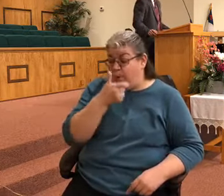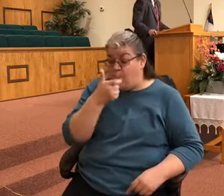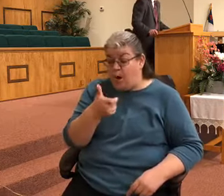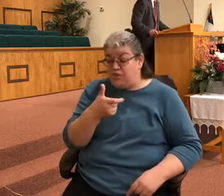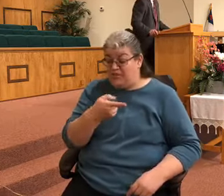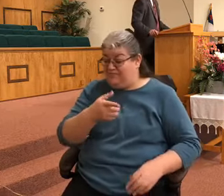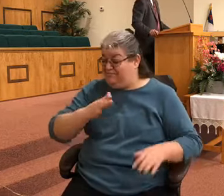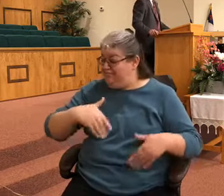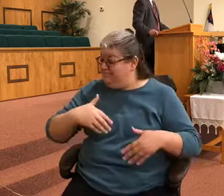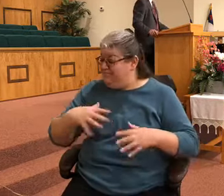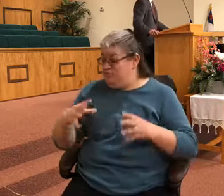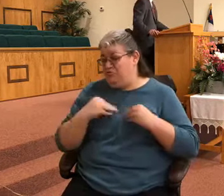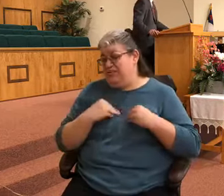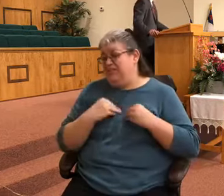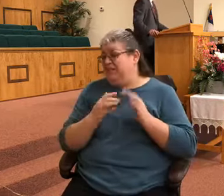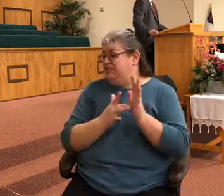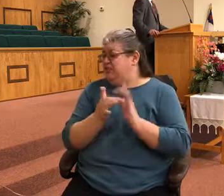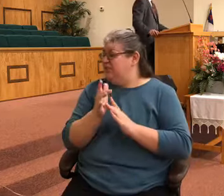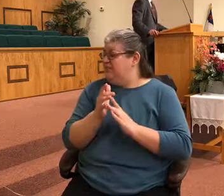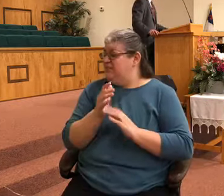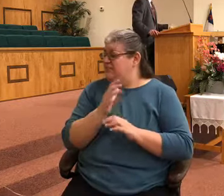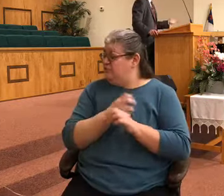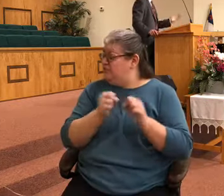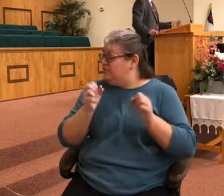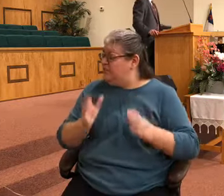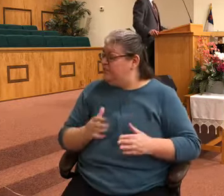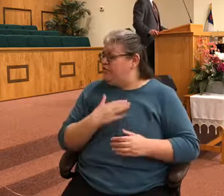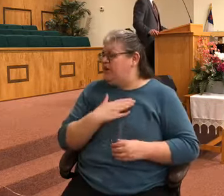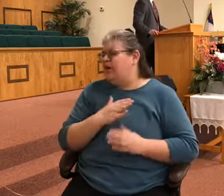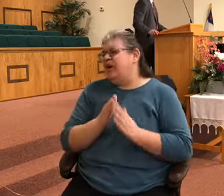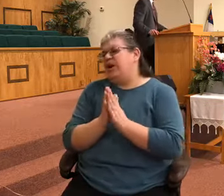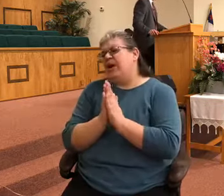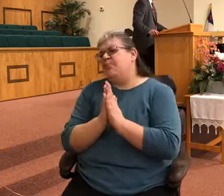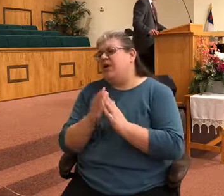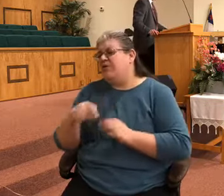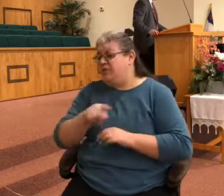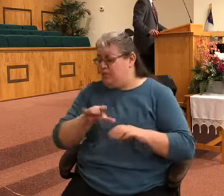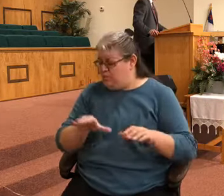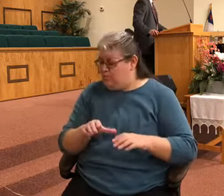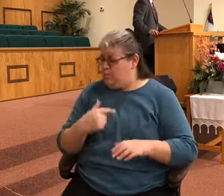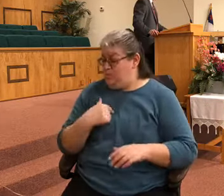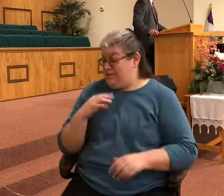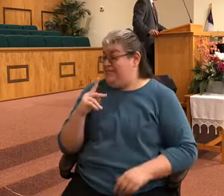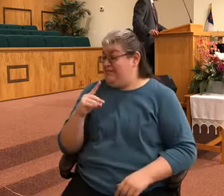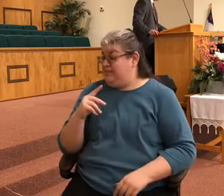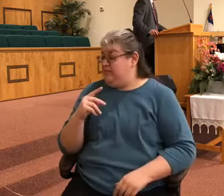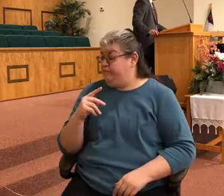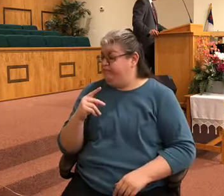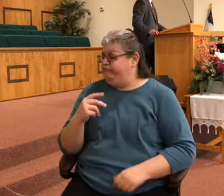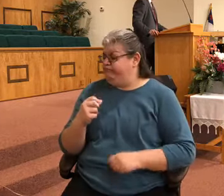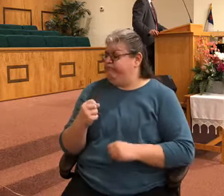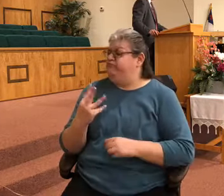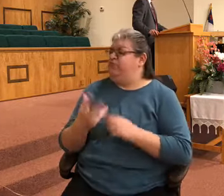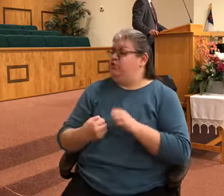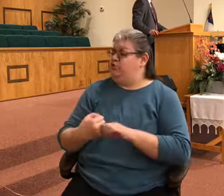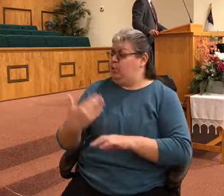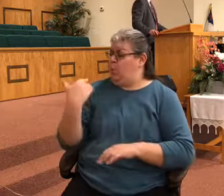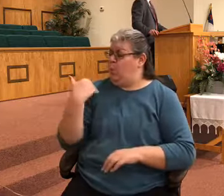Jesus as their savior I pray that they would do as I did a number of years ago and just call on you from the